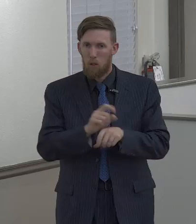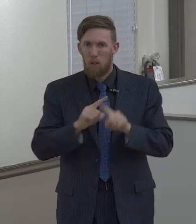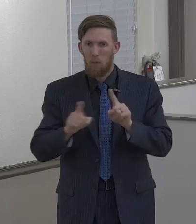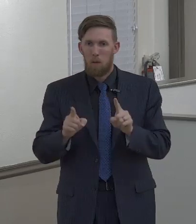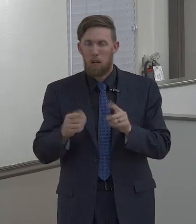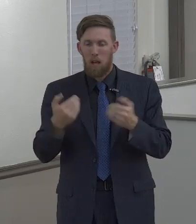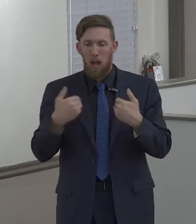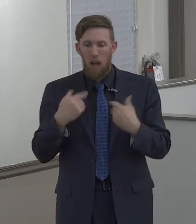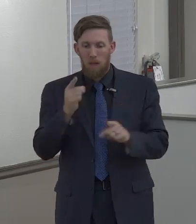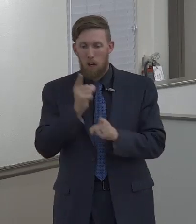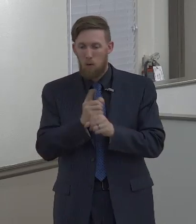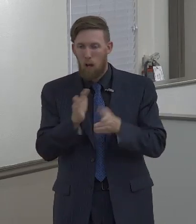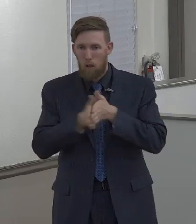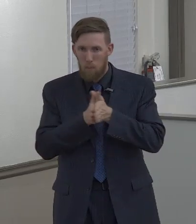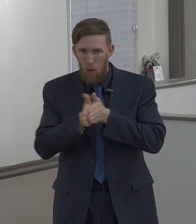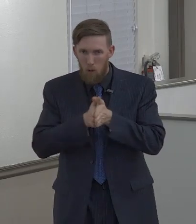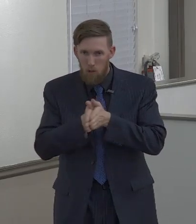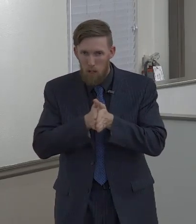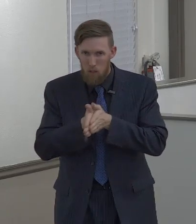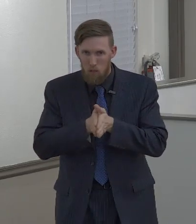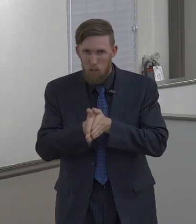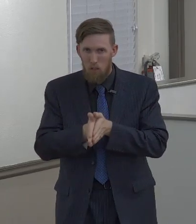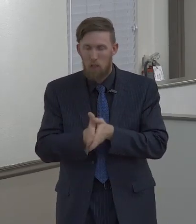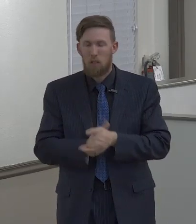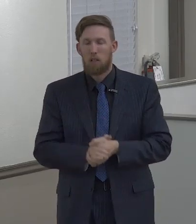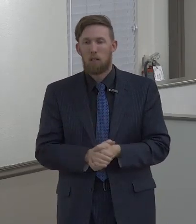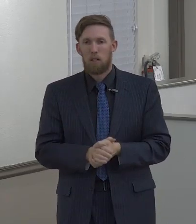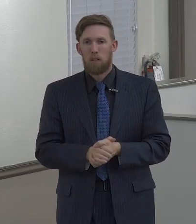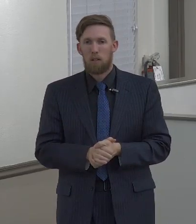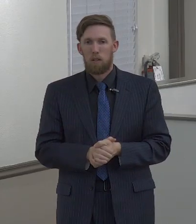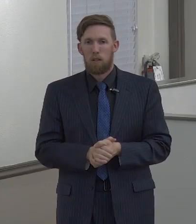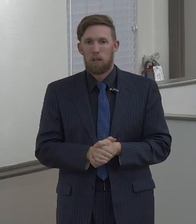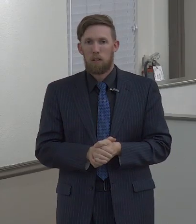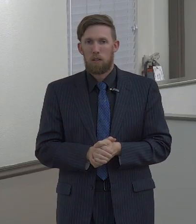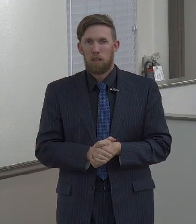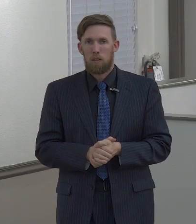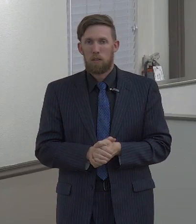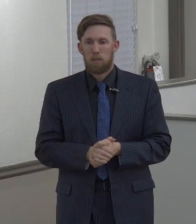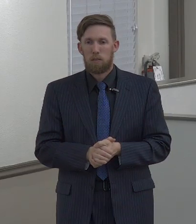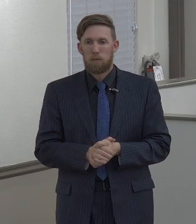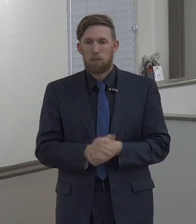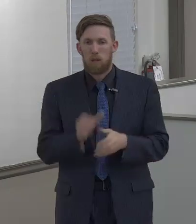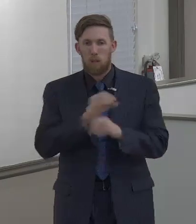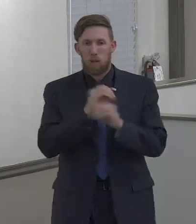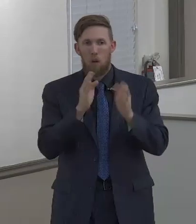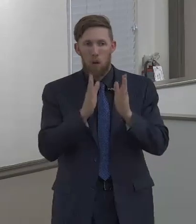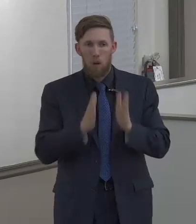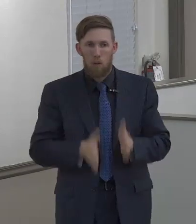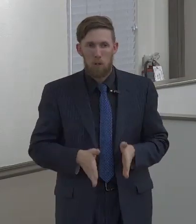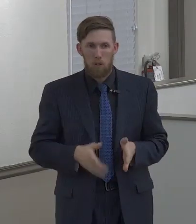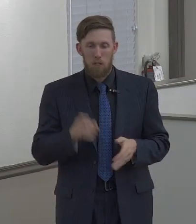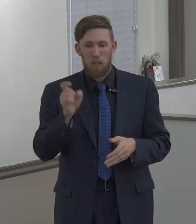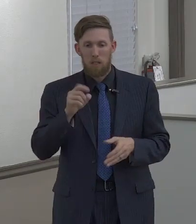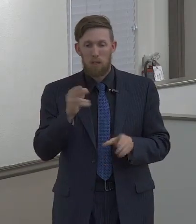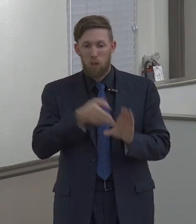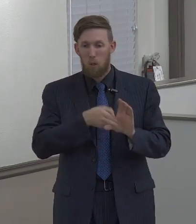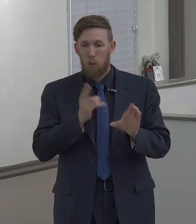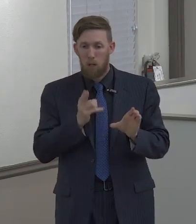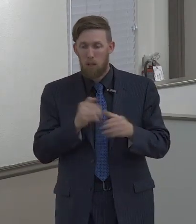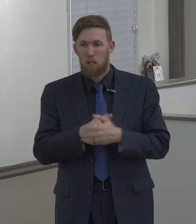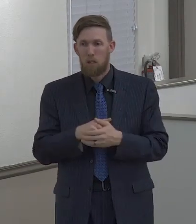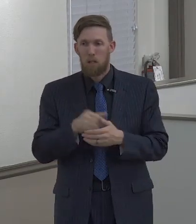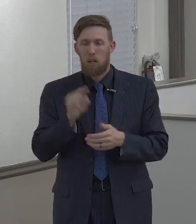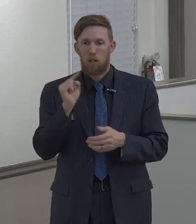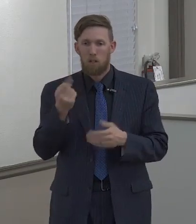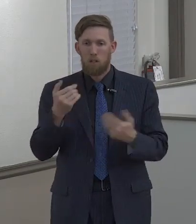It's to understand that the reason you do what you do is for the Lord and out of a love for him. No one should be quitting we